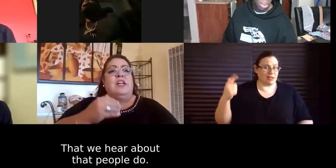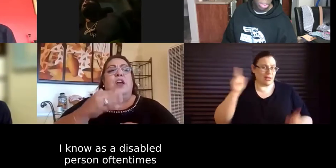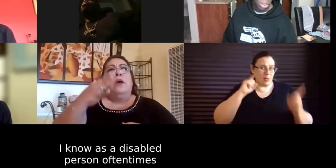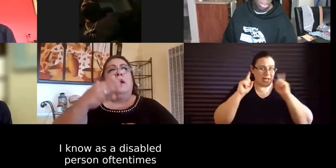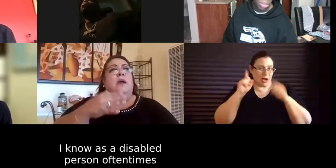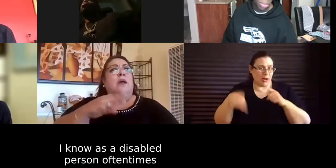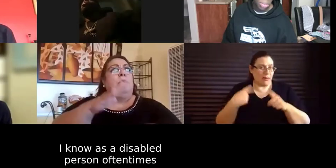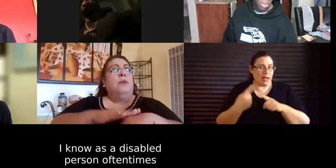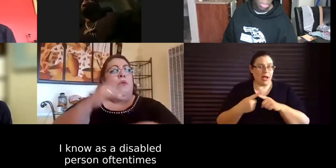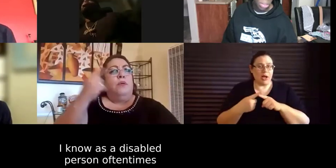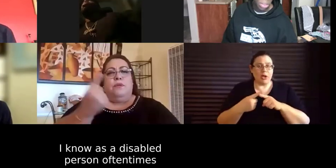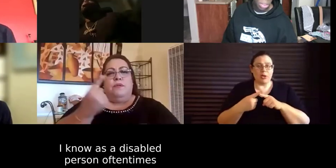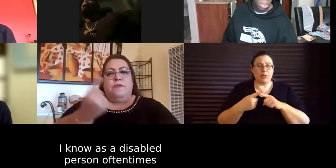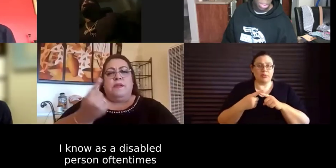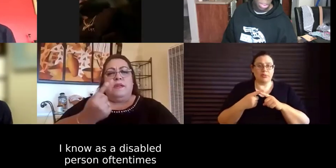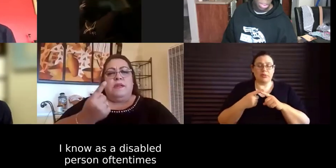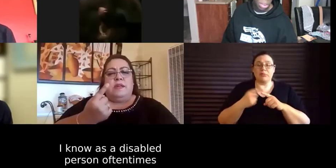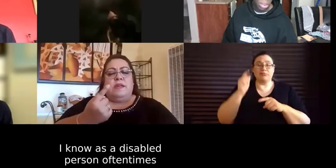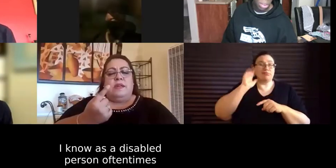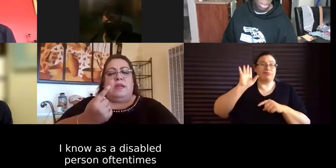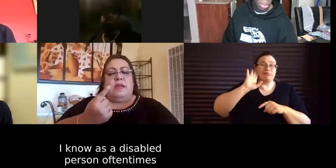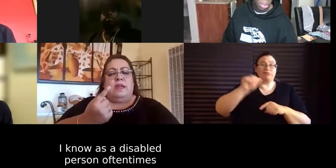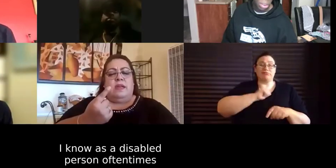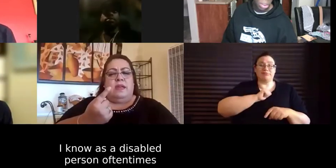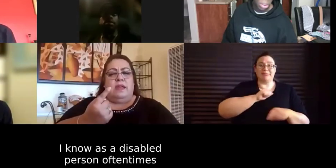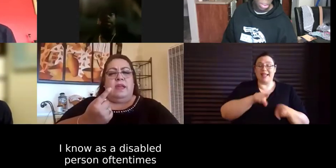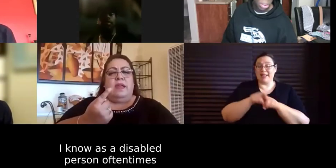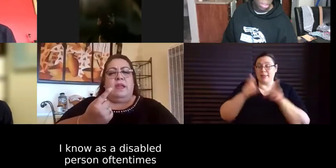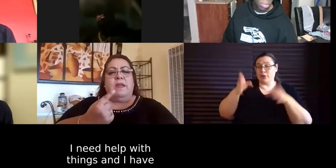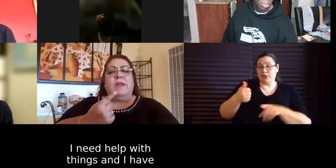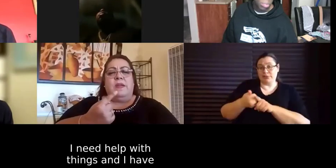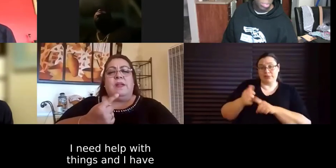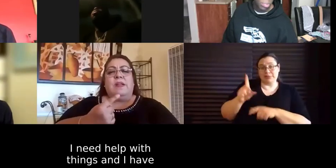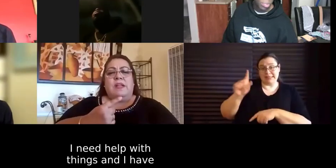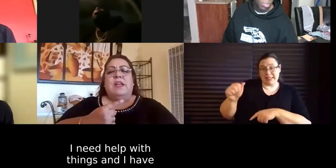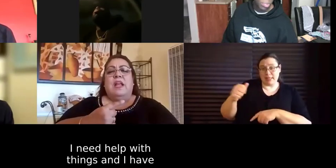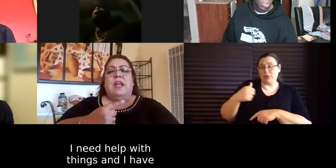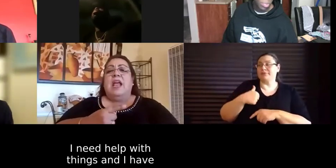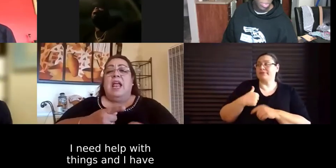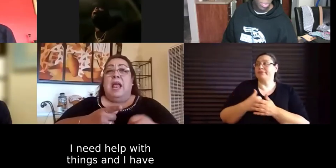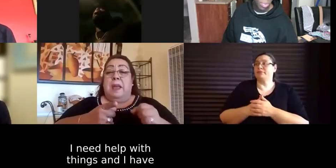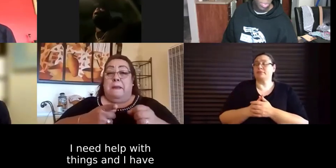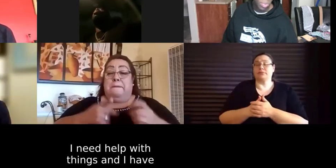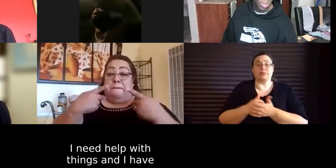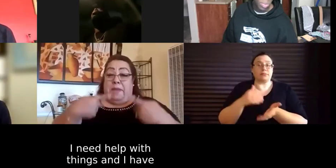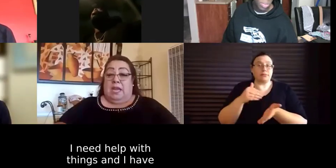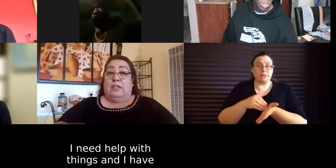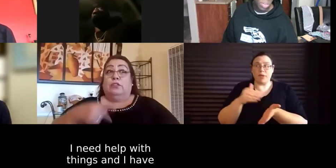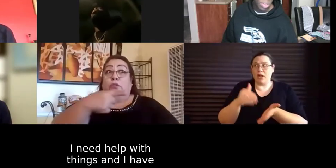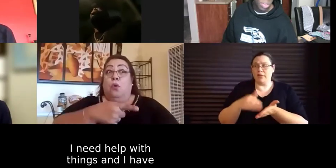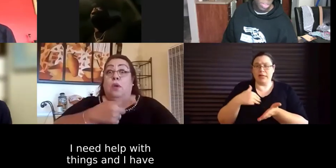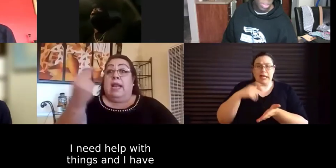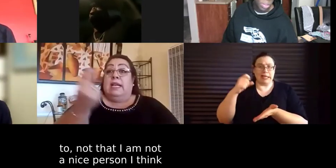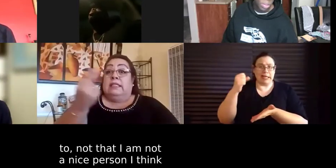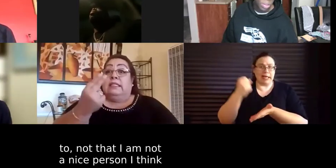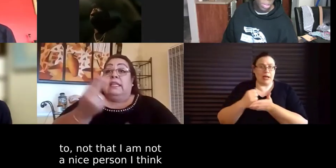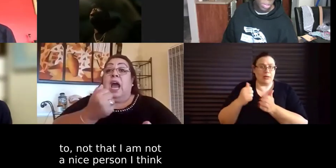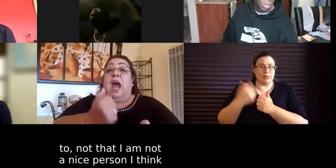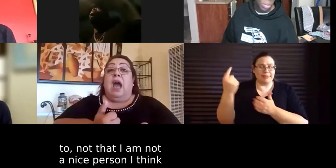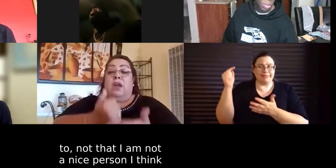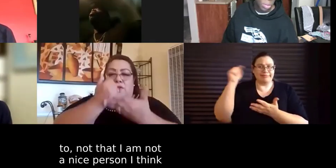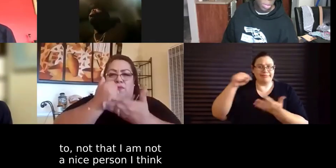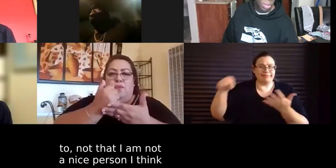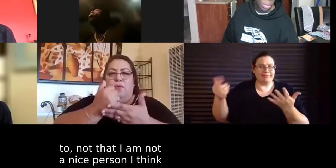people do i know as a disabled person oftentimes i need help with things and i have to